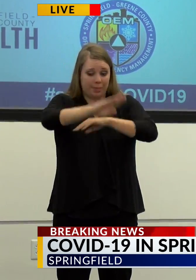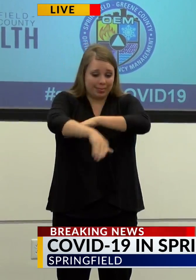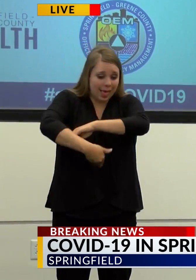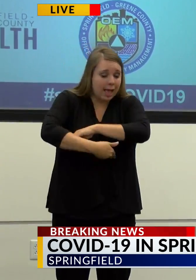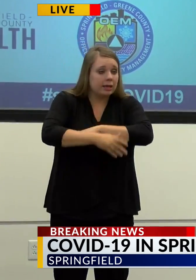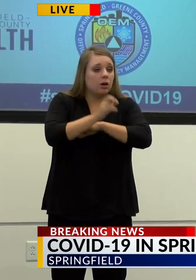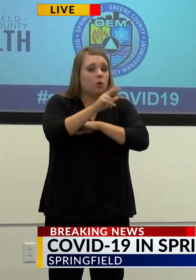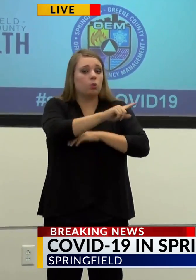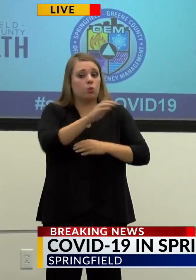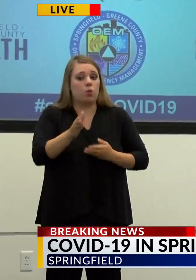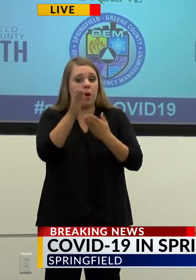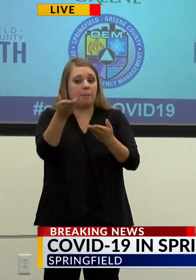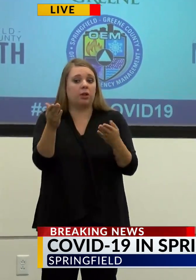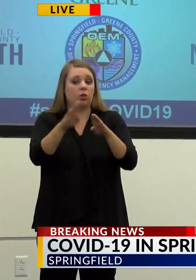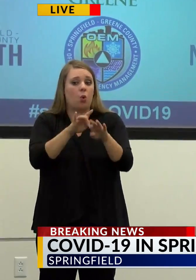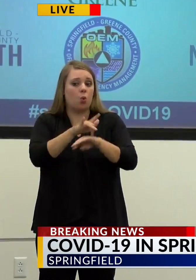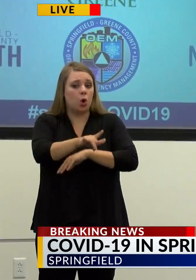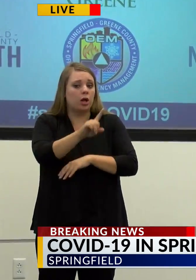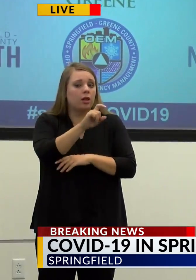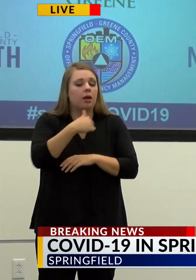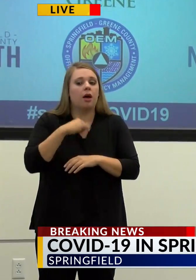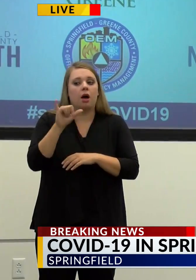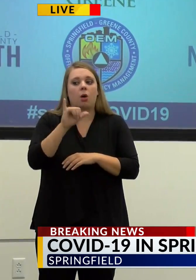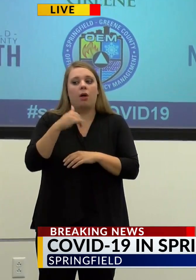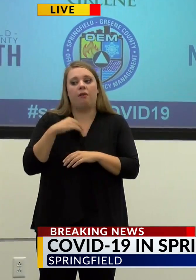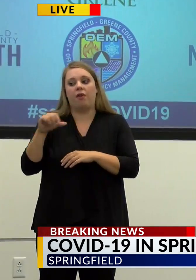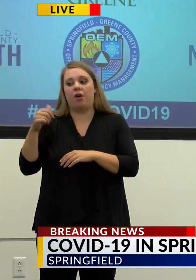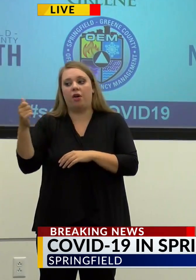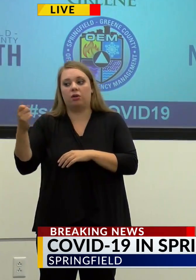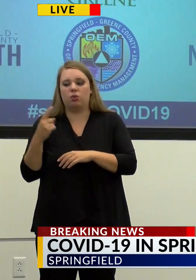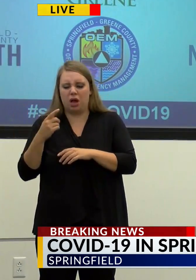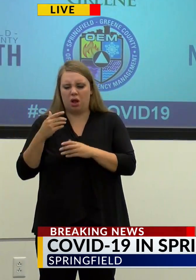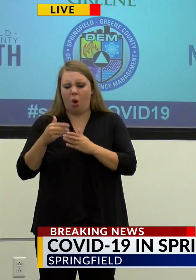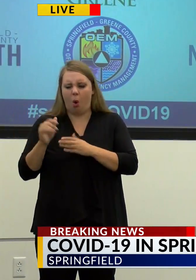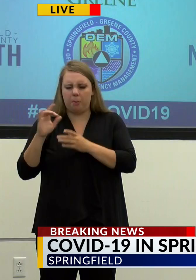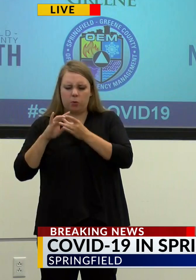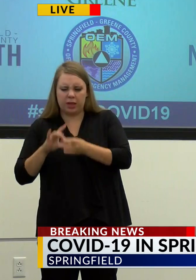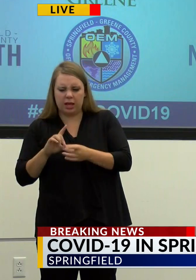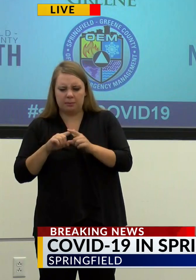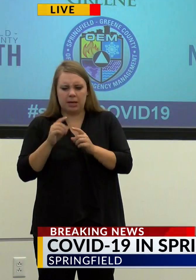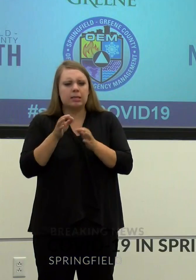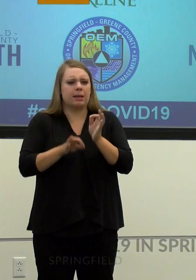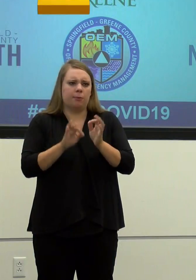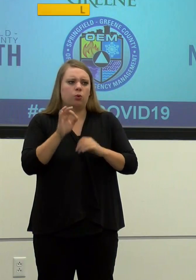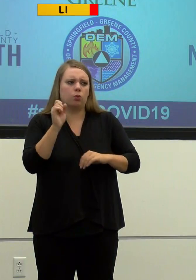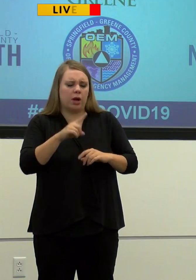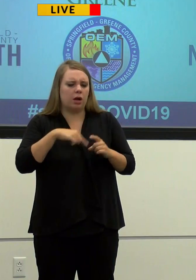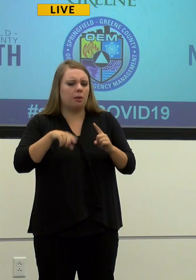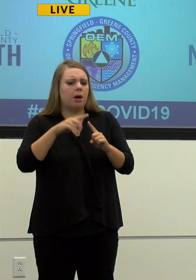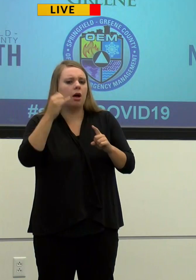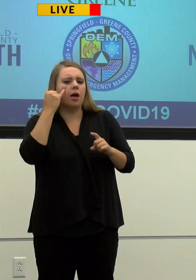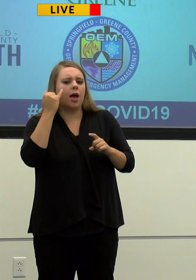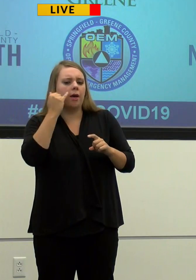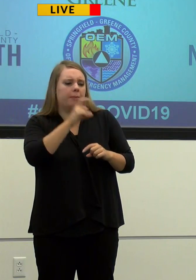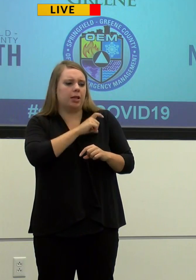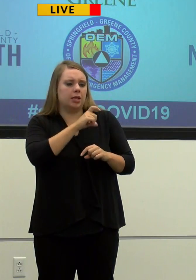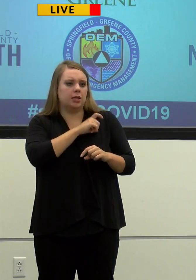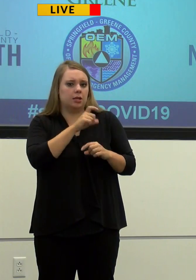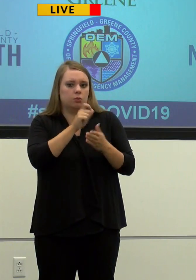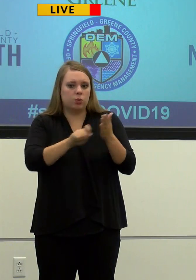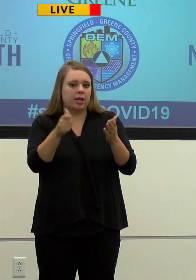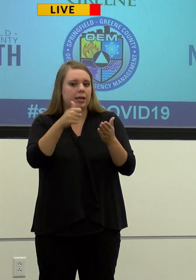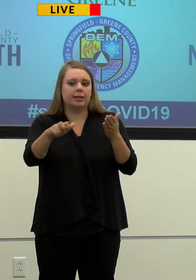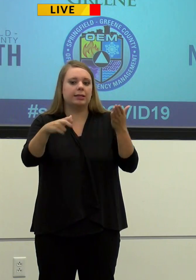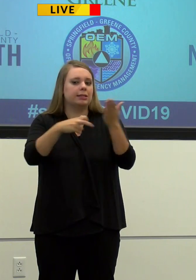recommend they close early? I also received another question that was somewhat related, but it was a simple question about whether or not police have written